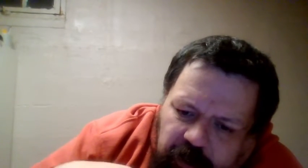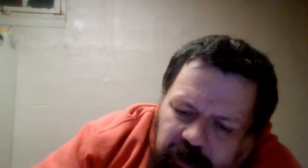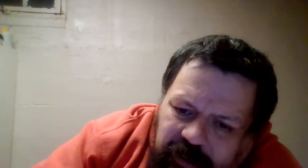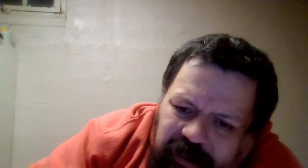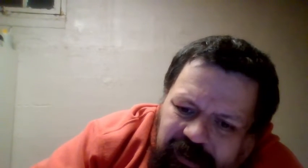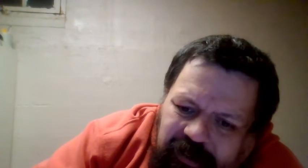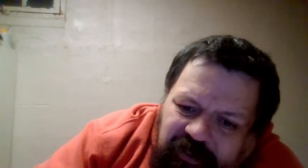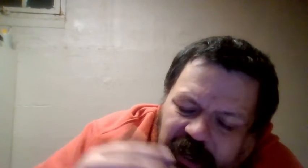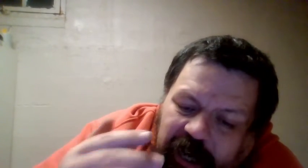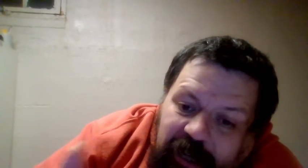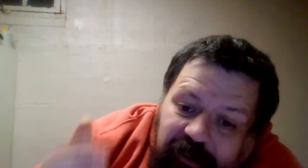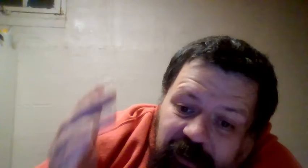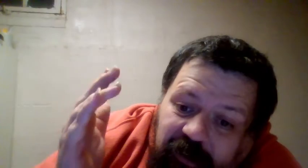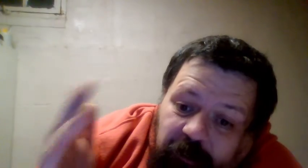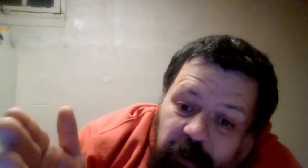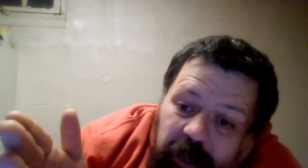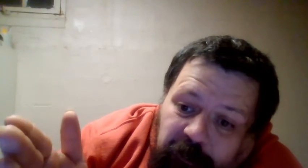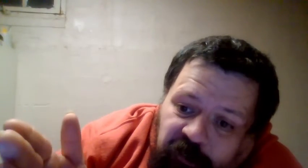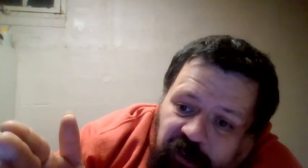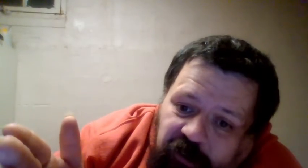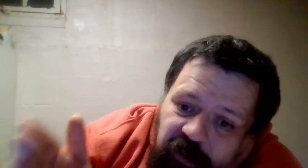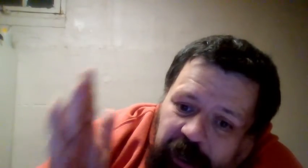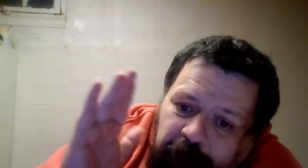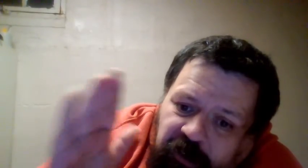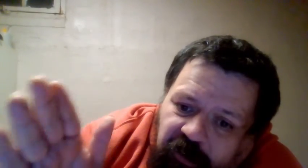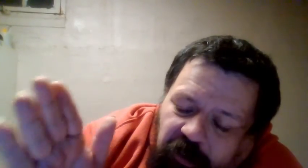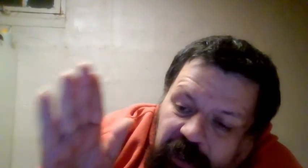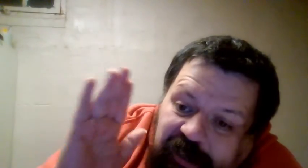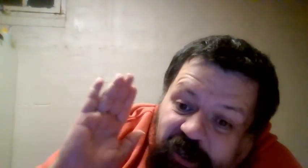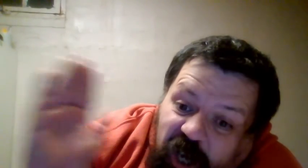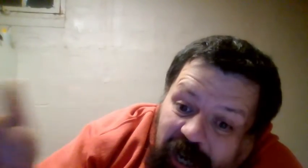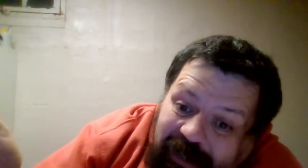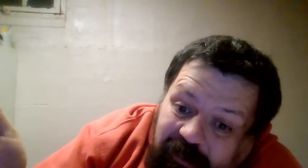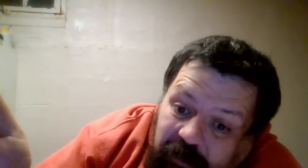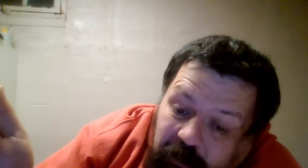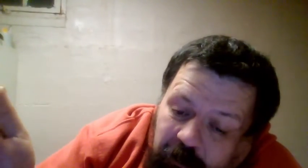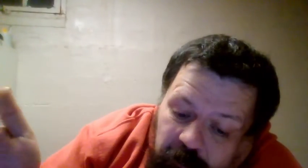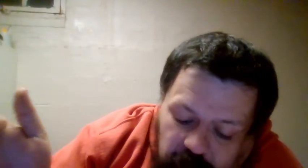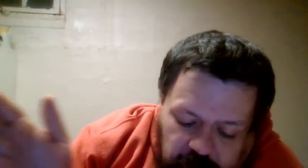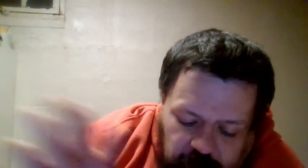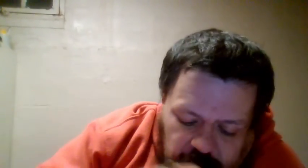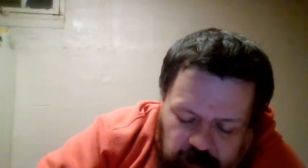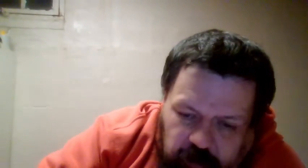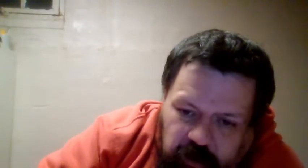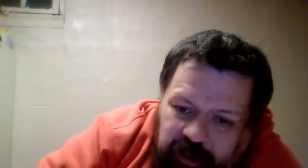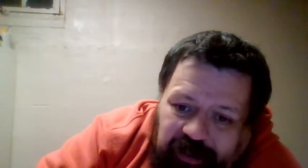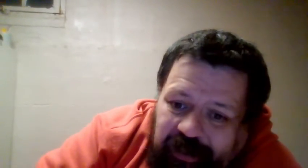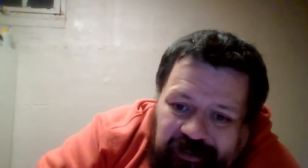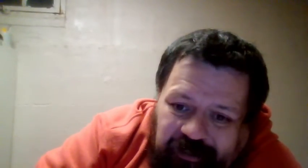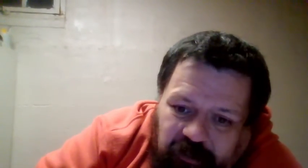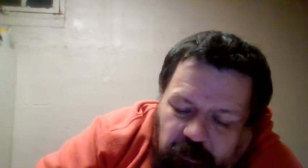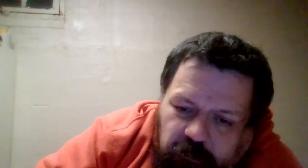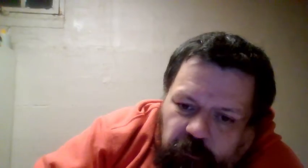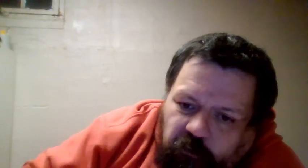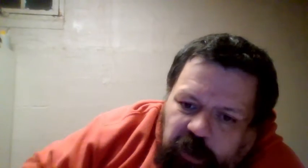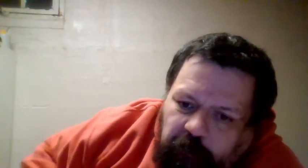This is not Survivor Series. I'm sorry, it's not. It isn't. No.